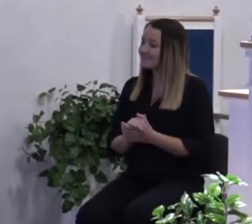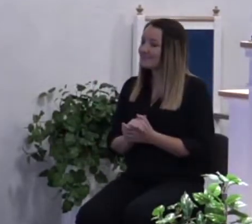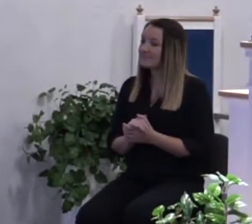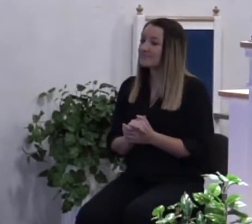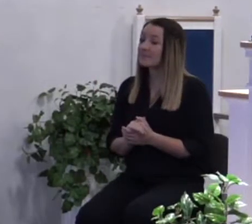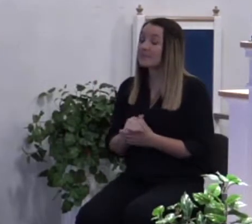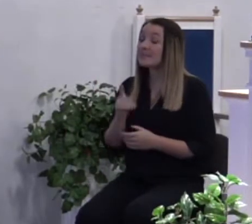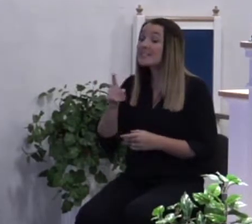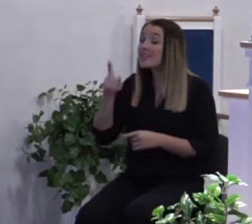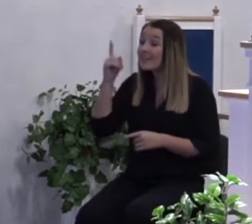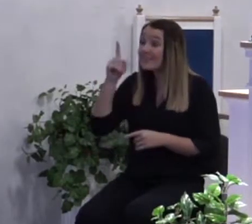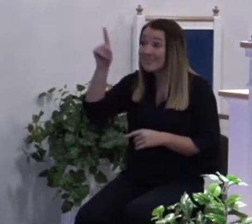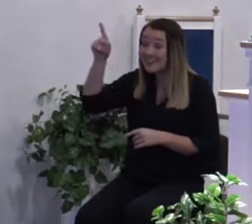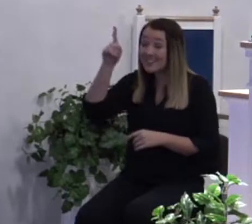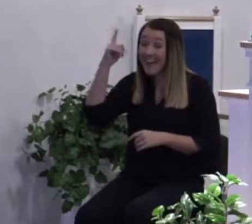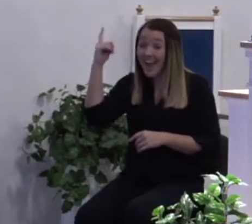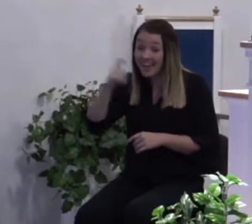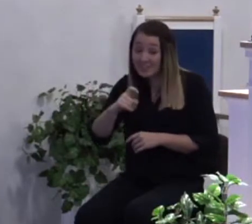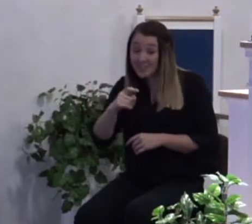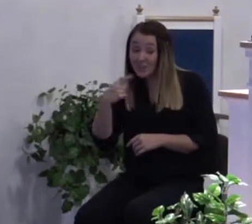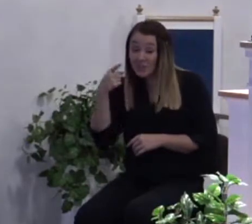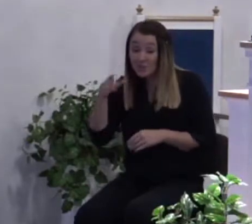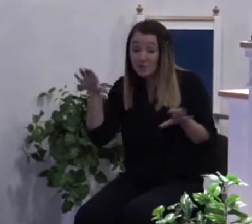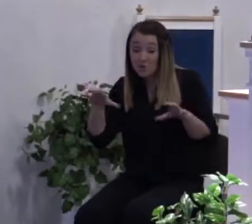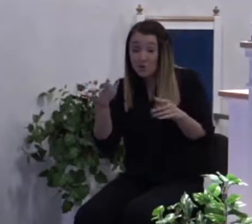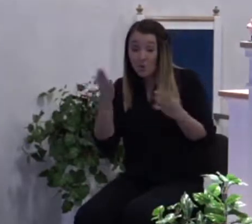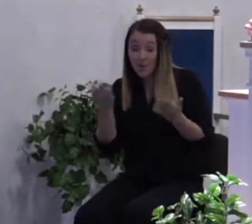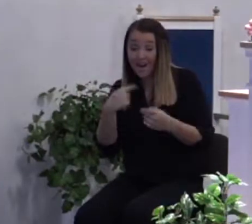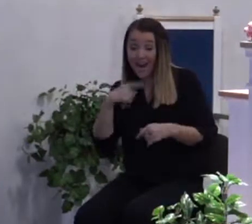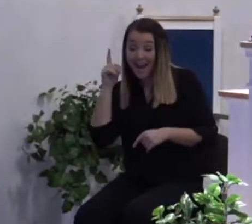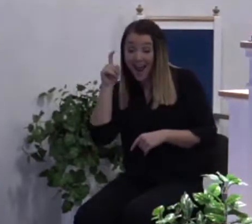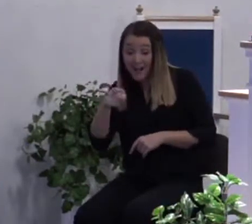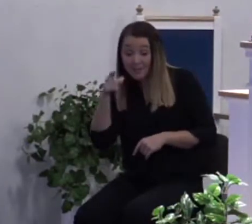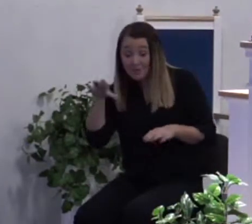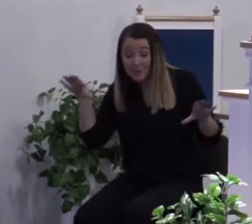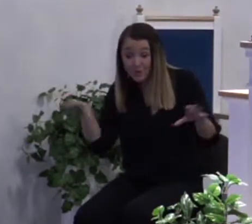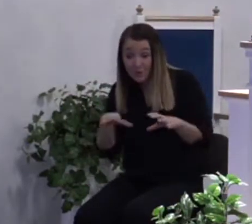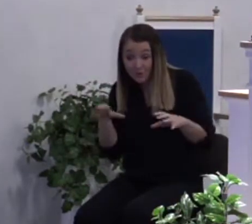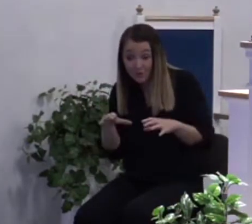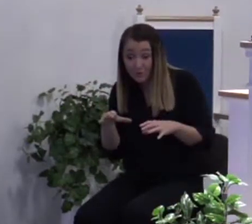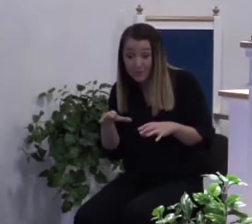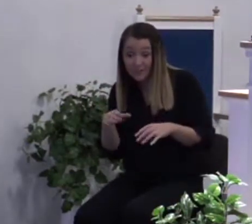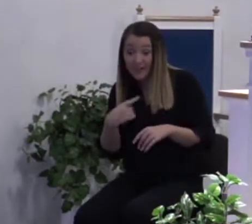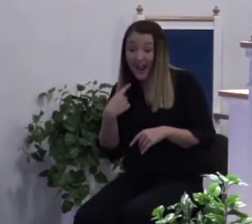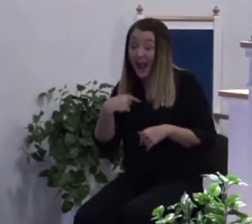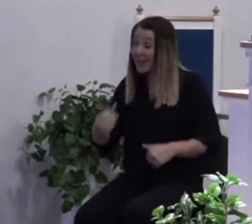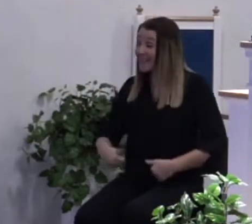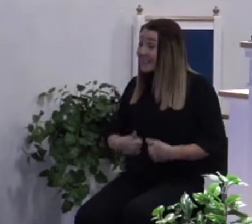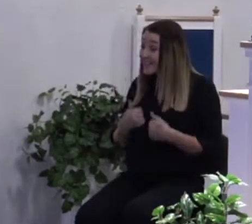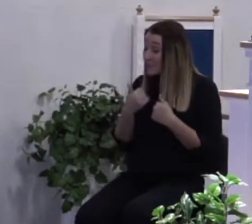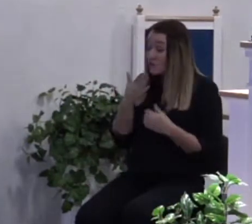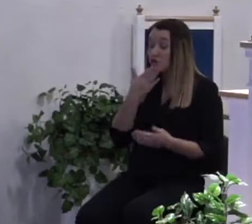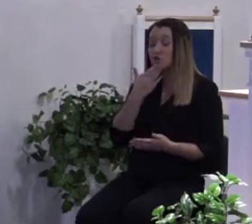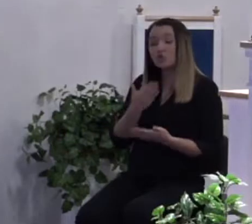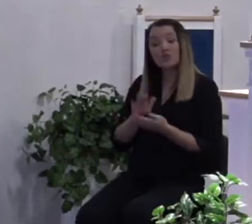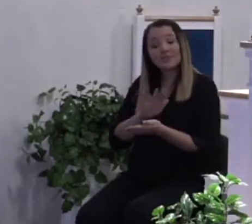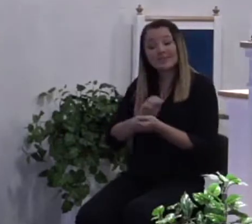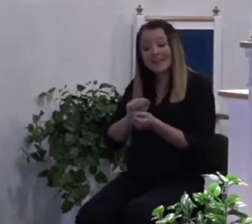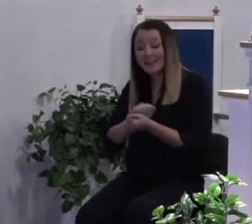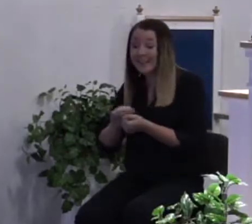He's going to ask you, did you do what I asked you to do? Well, I lived a good, clean life. Well, did you have your sins